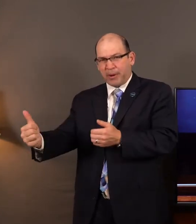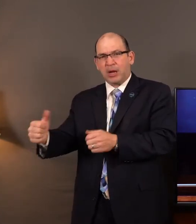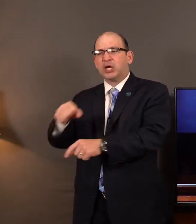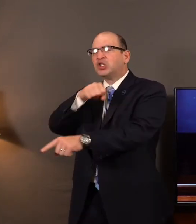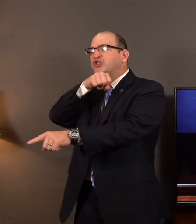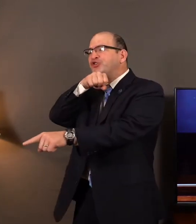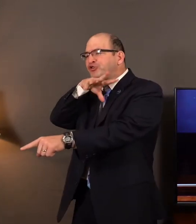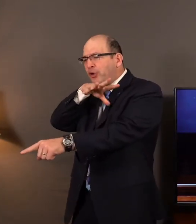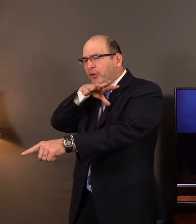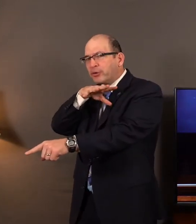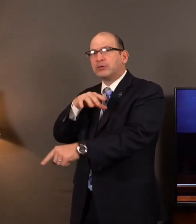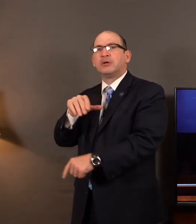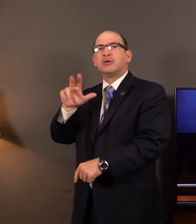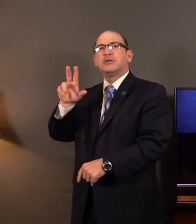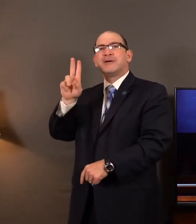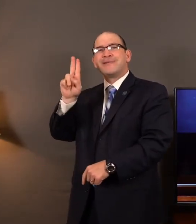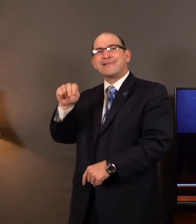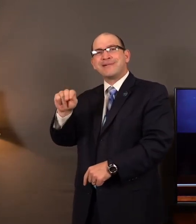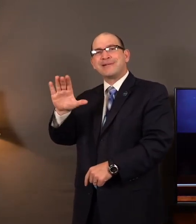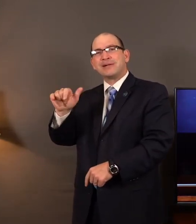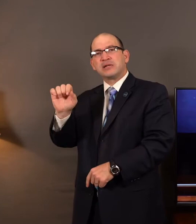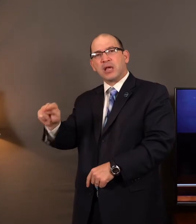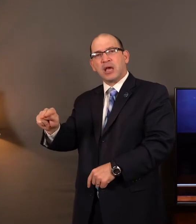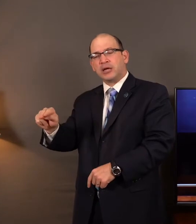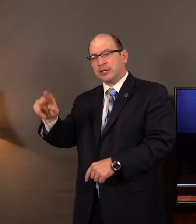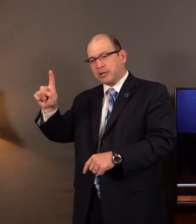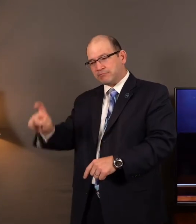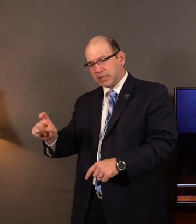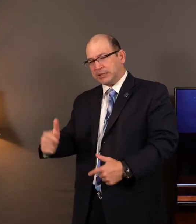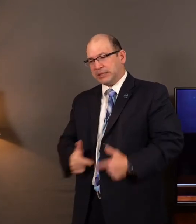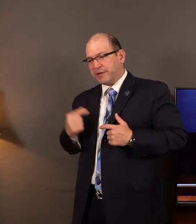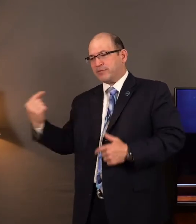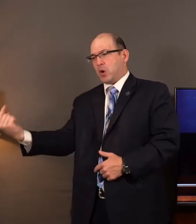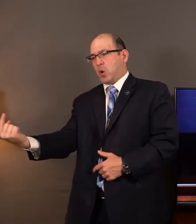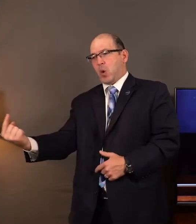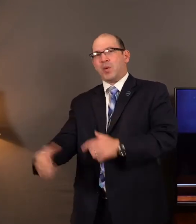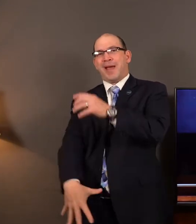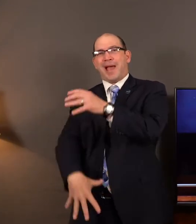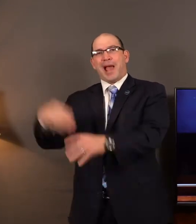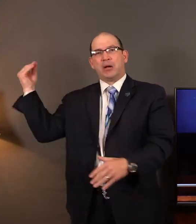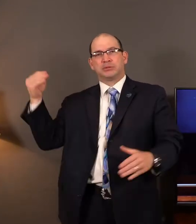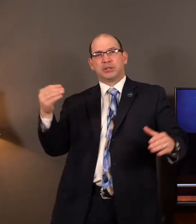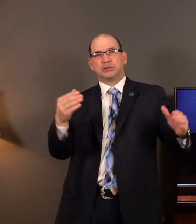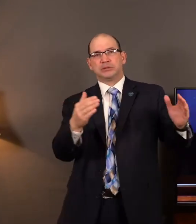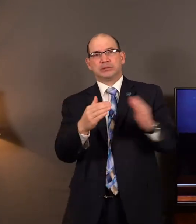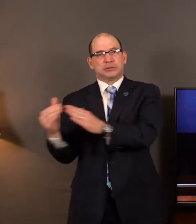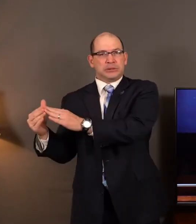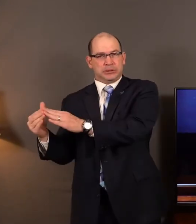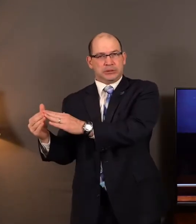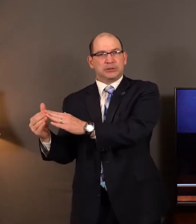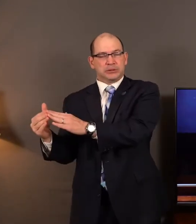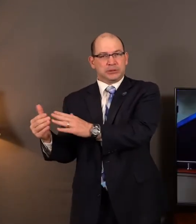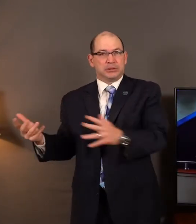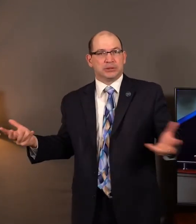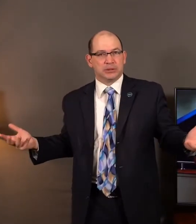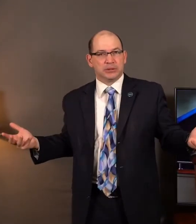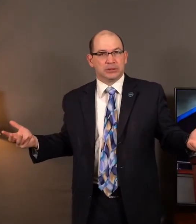unclean. He shall dwell alone. Without the camp shall his habitation be. So if you contracted